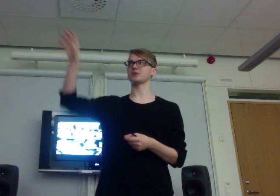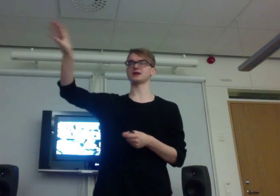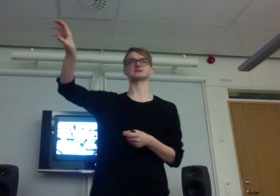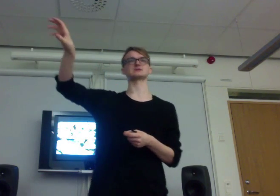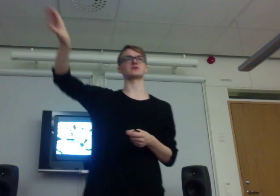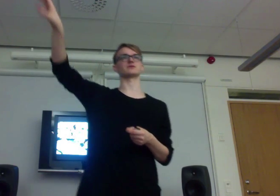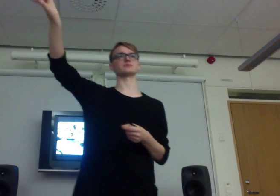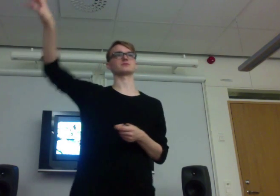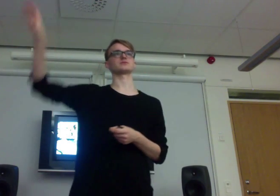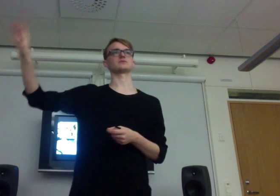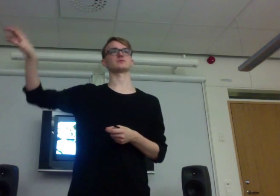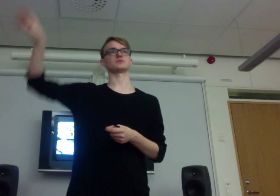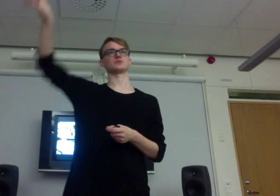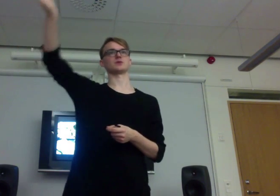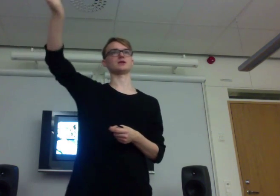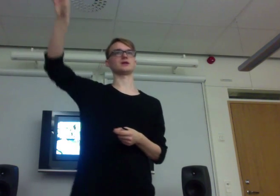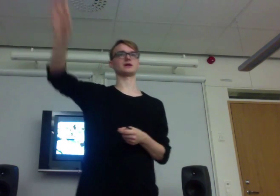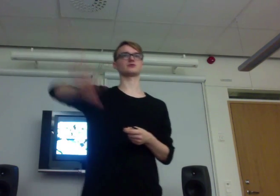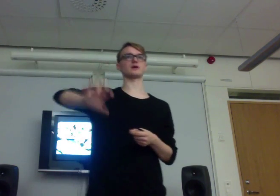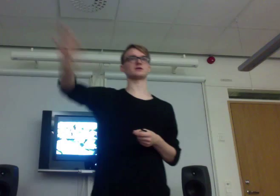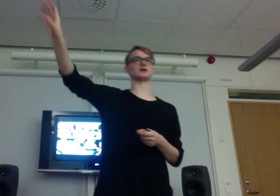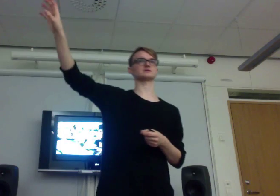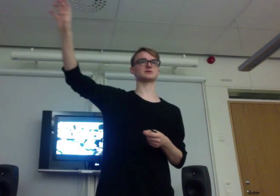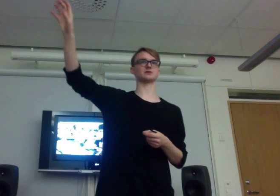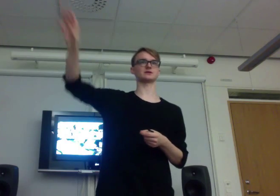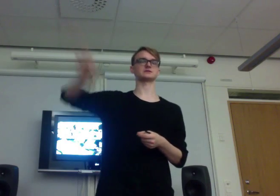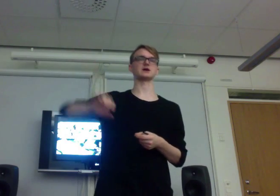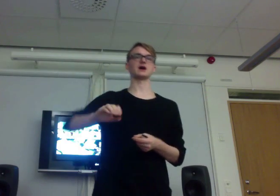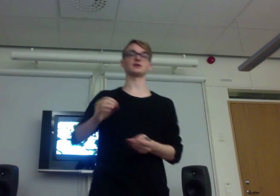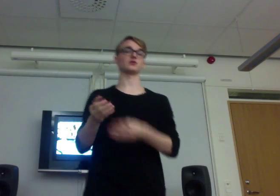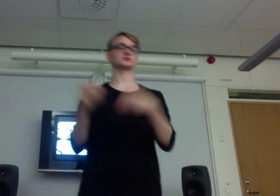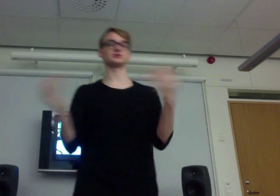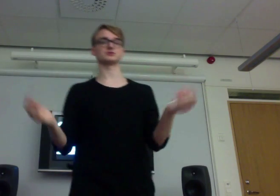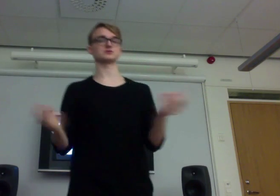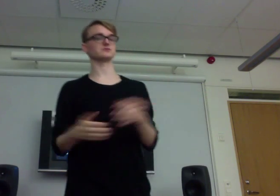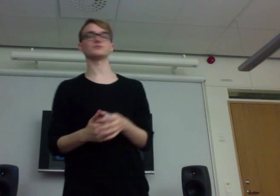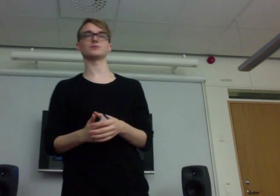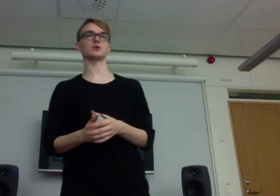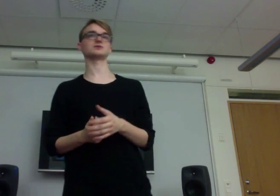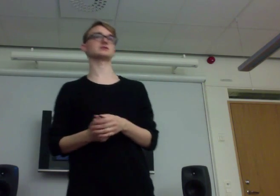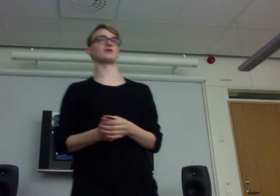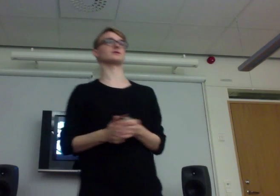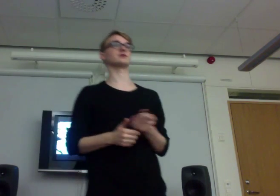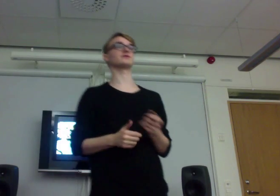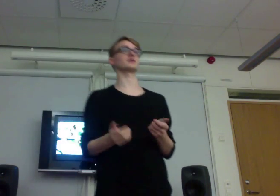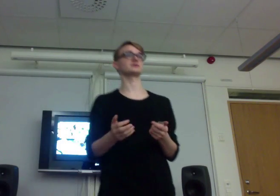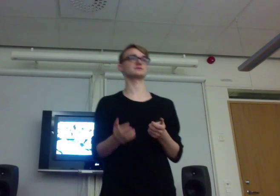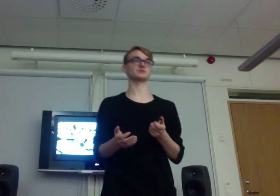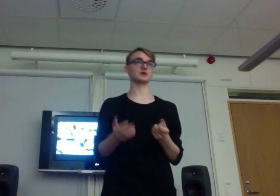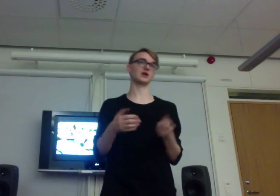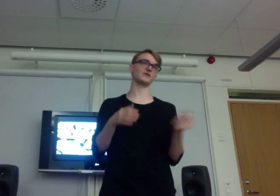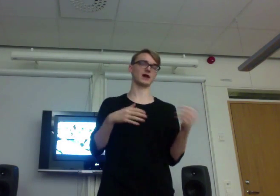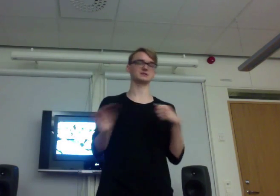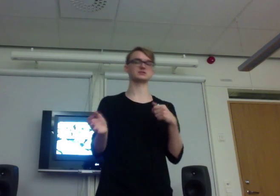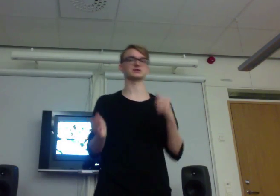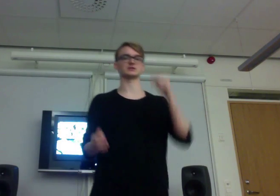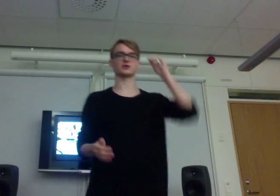place, or, and then I could recognize a place. And they also used lots of other different kind of edgy technology,